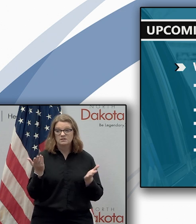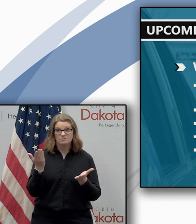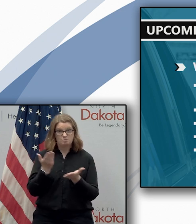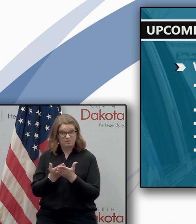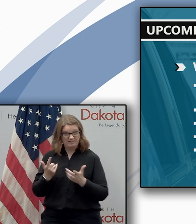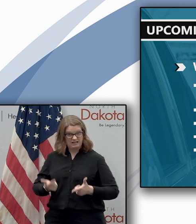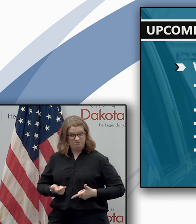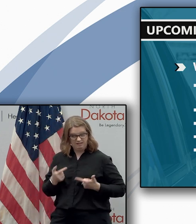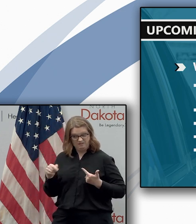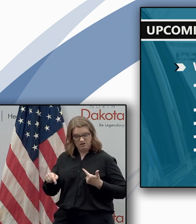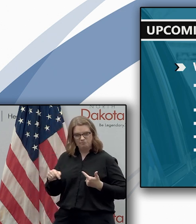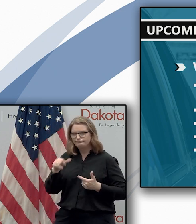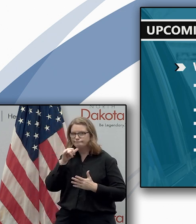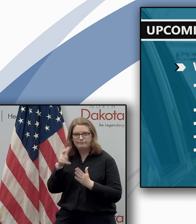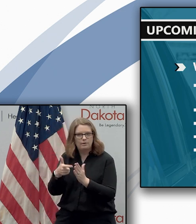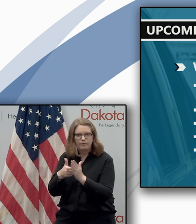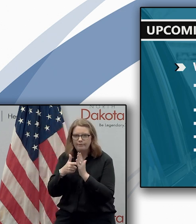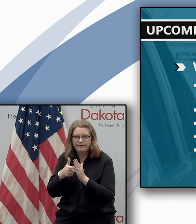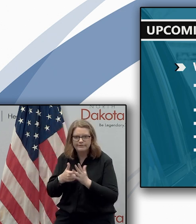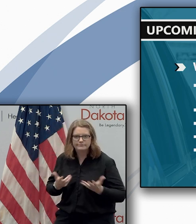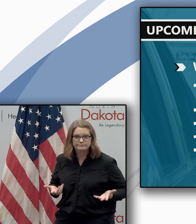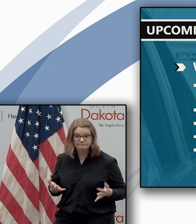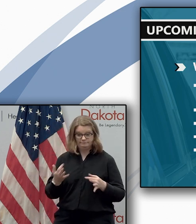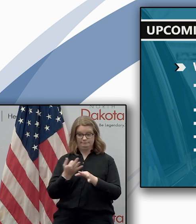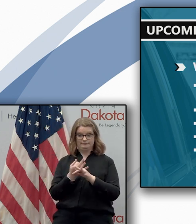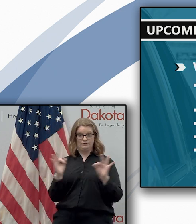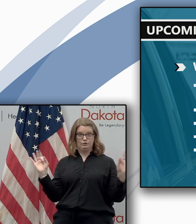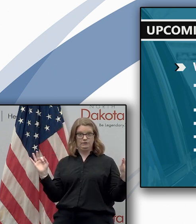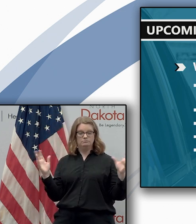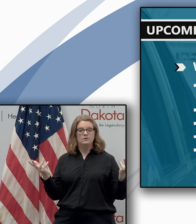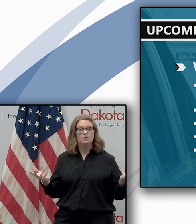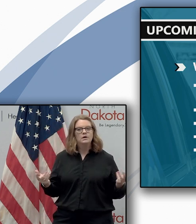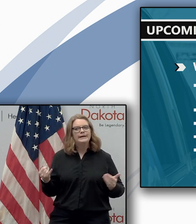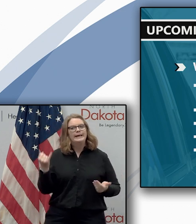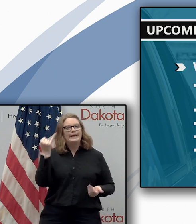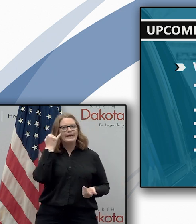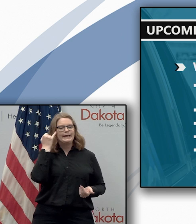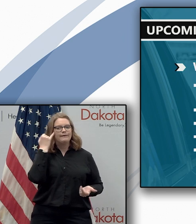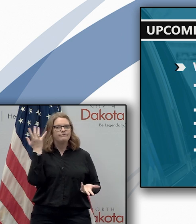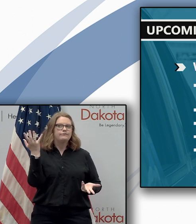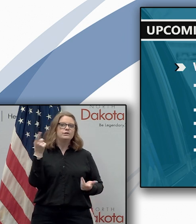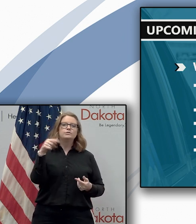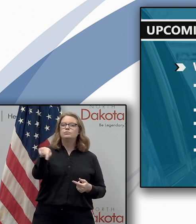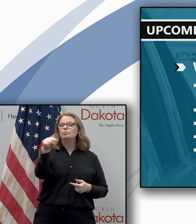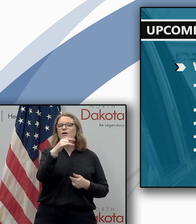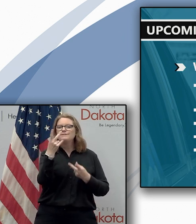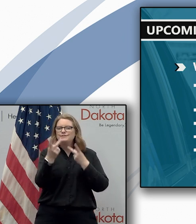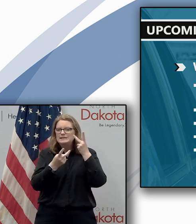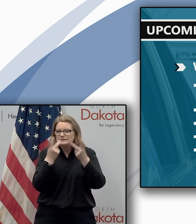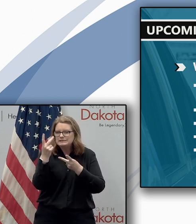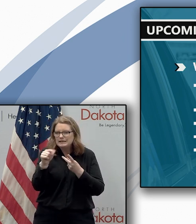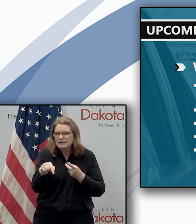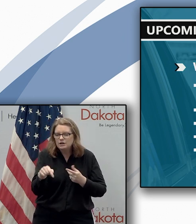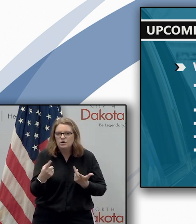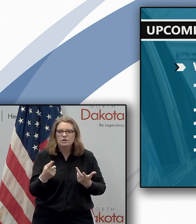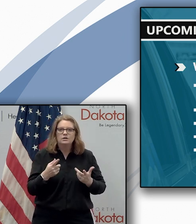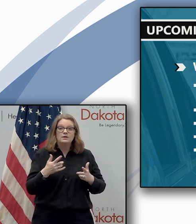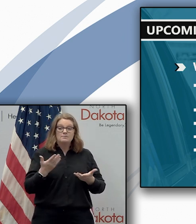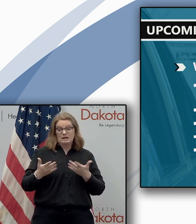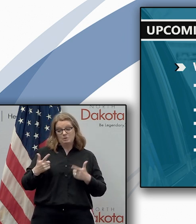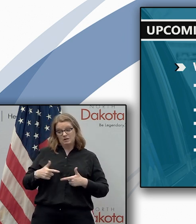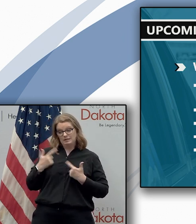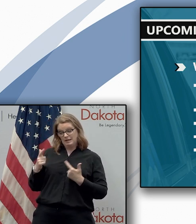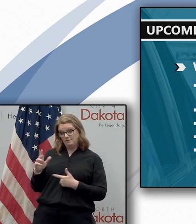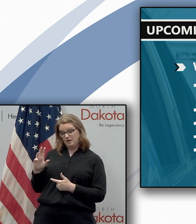is not required so if you are someone that is uh is you know visiting if you're someone who lives on the on the moorhead